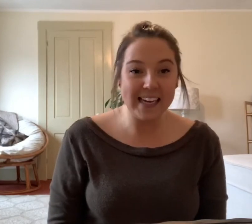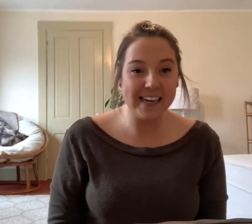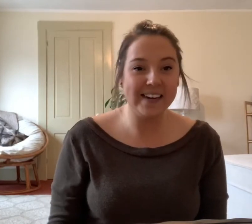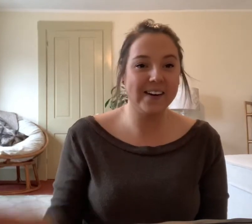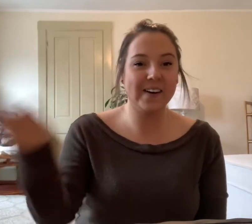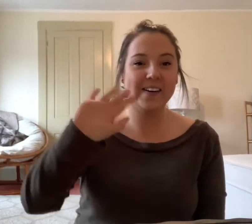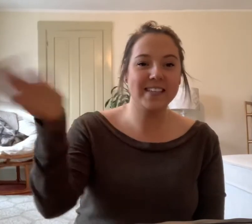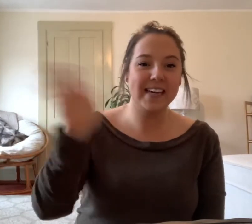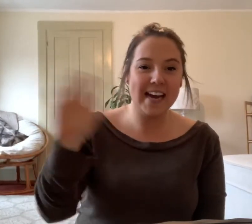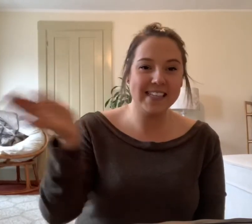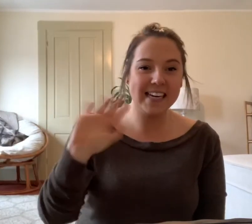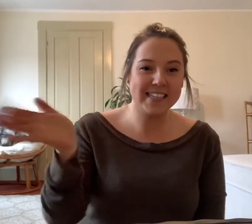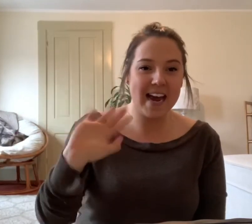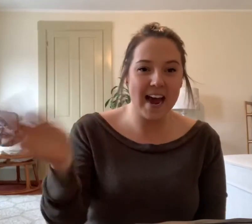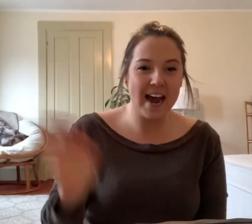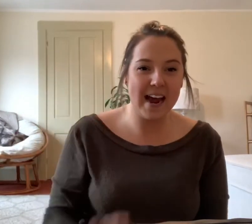you! See you guys next time! Bye room